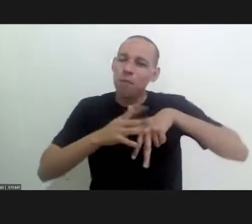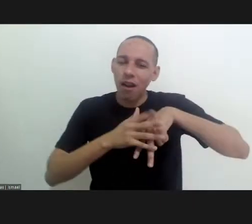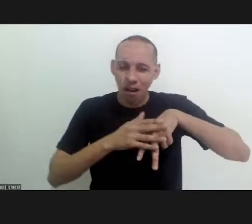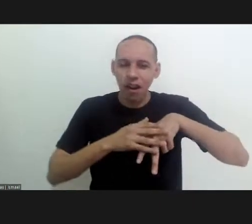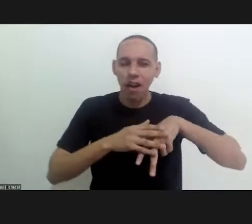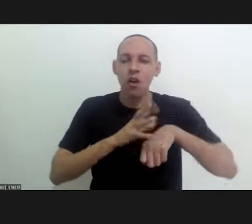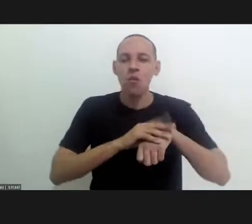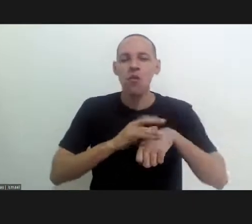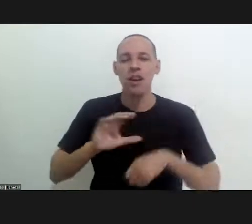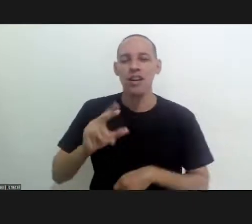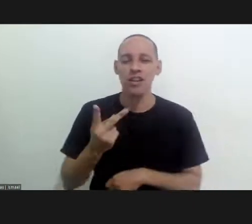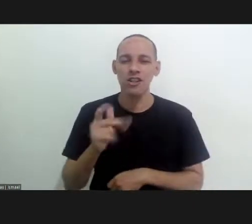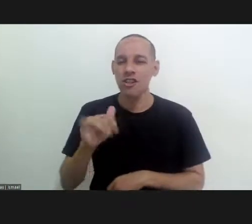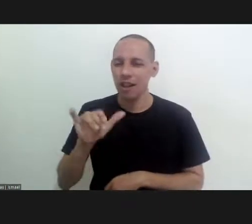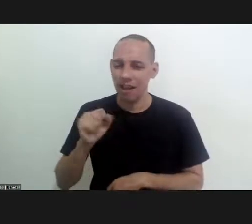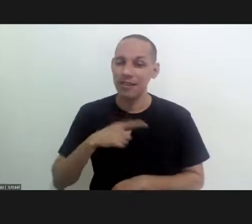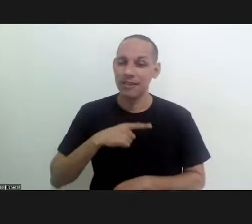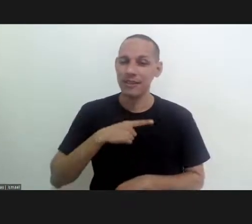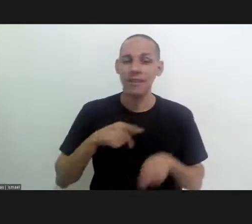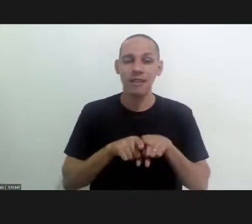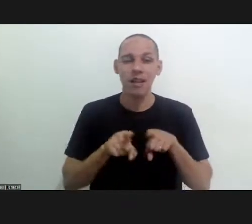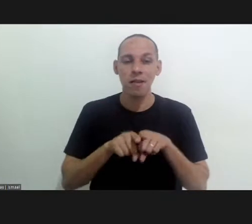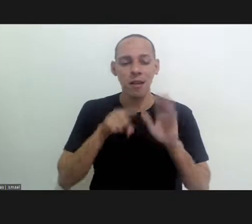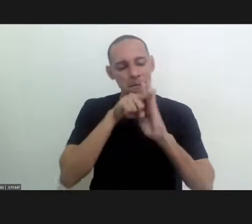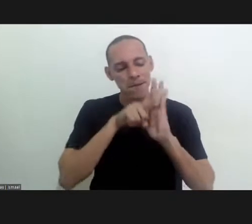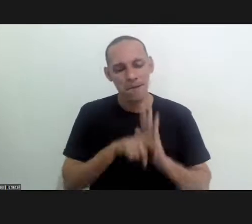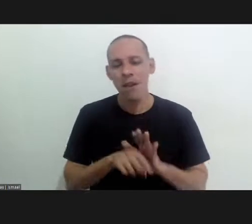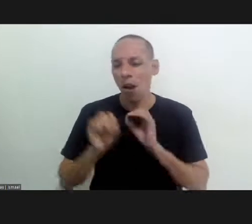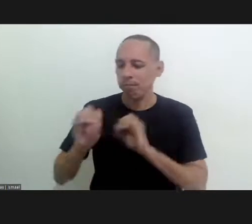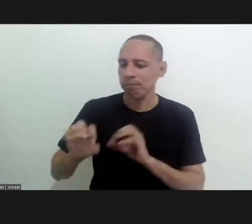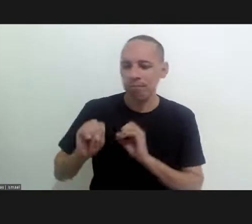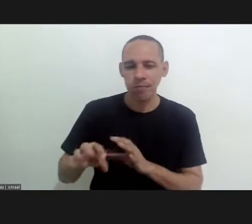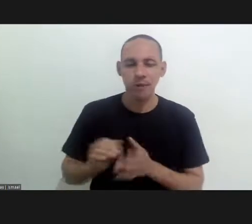the patients with Chagas disease